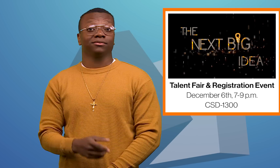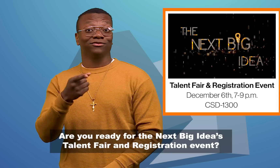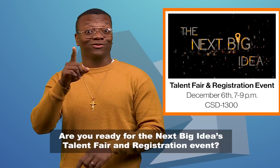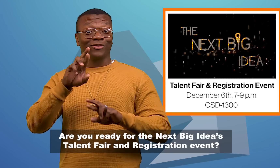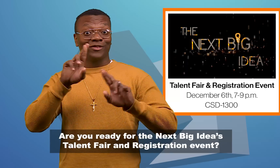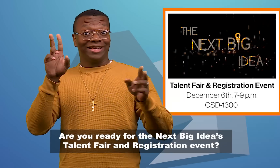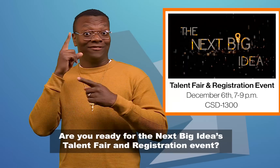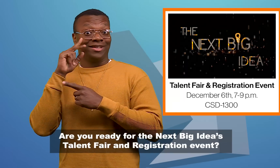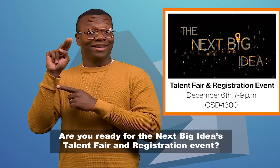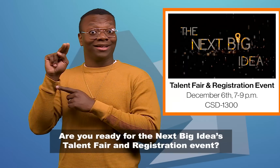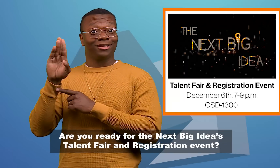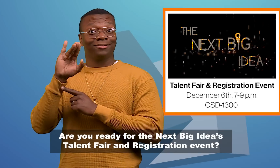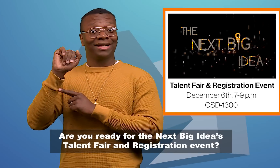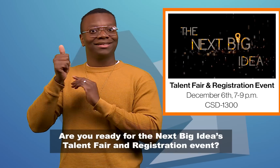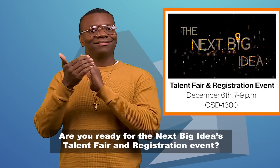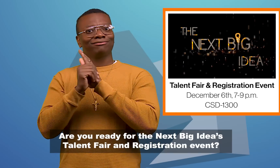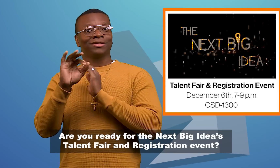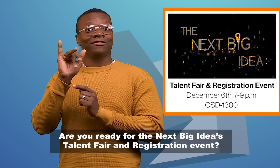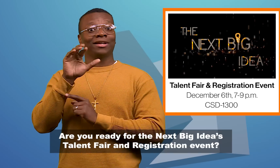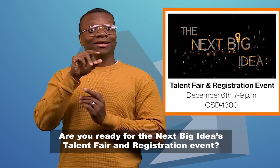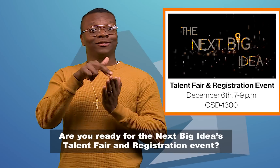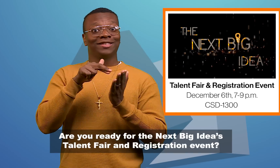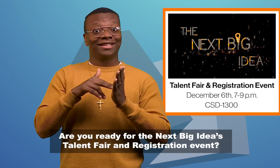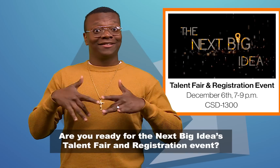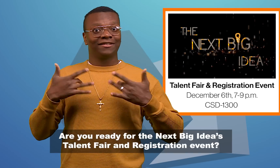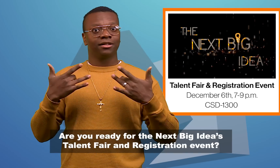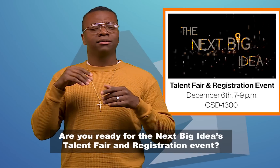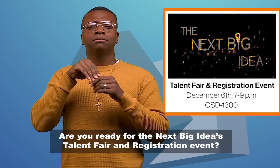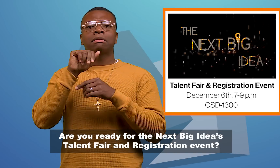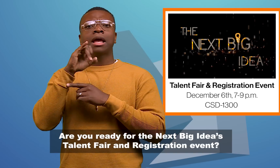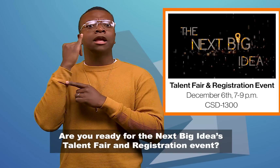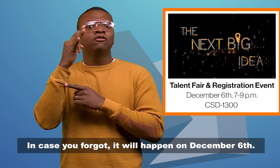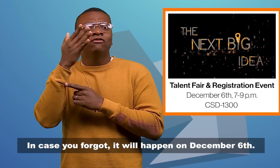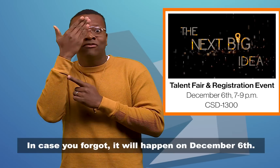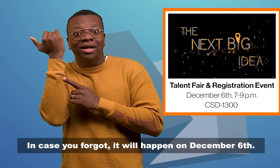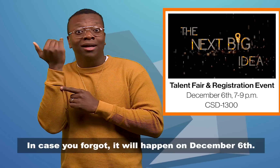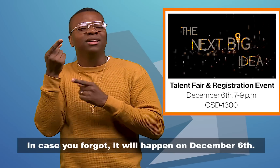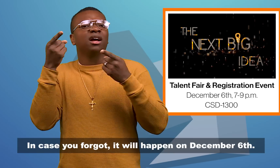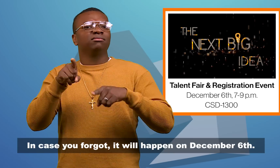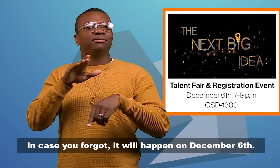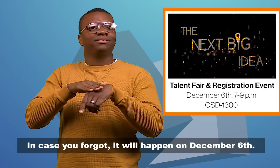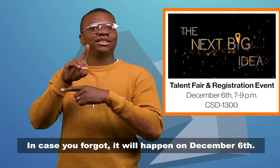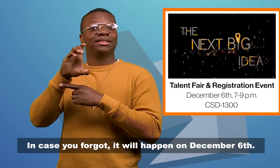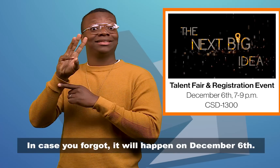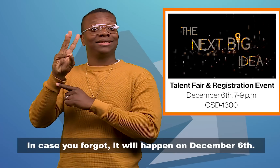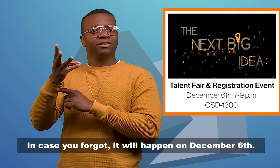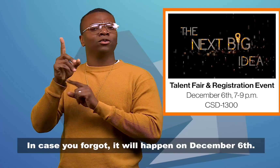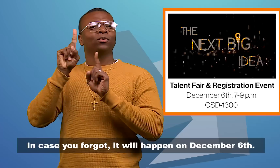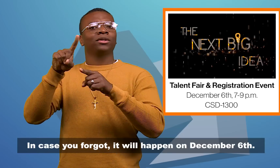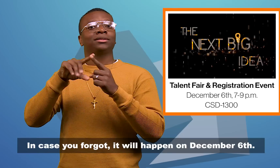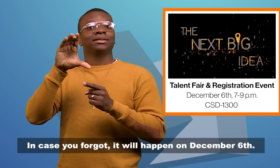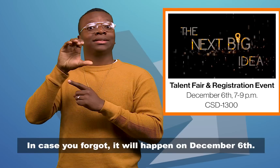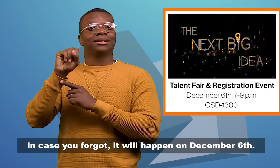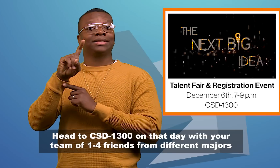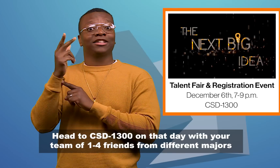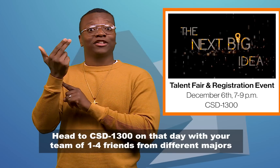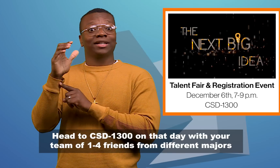Are you ready for the next Big Ideas Talent Fair and Registration event? In case you forgot, it will happen on December 6th. Head to